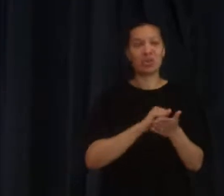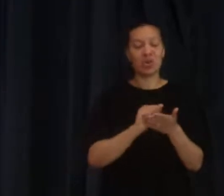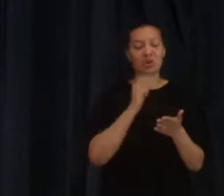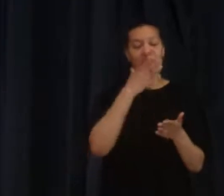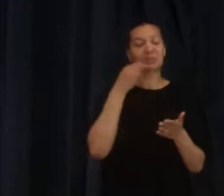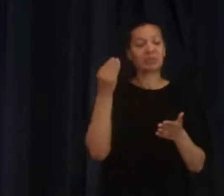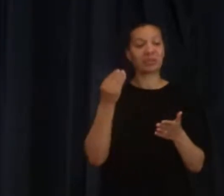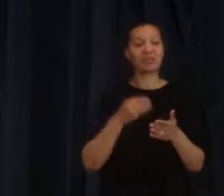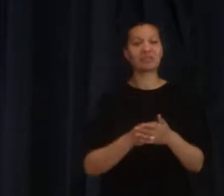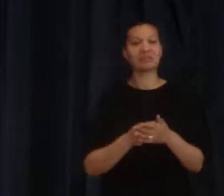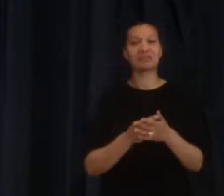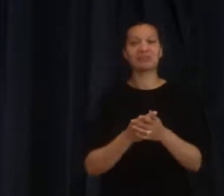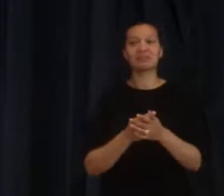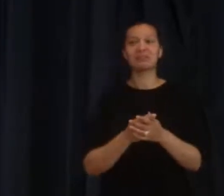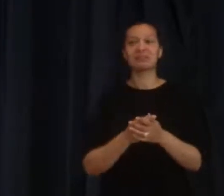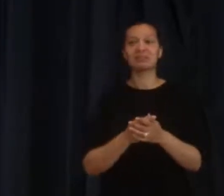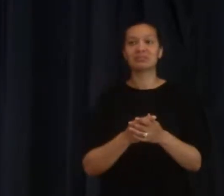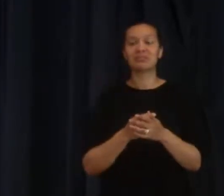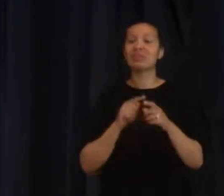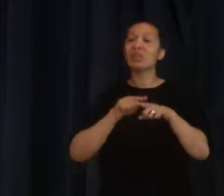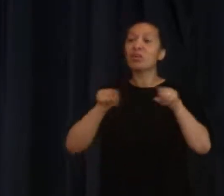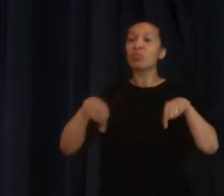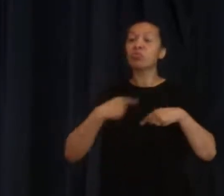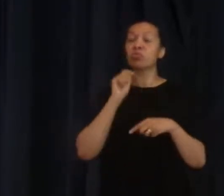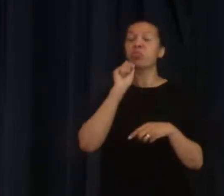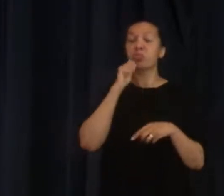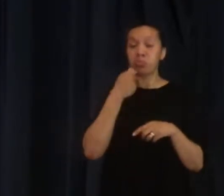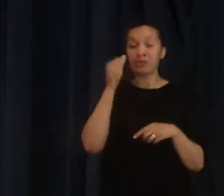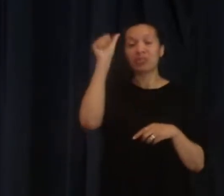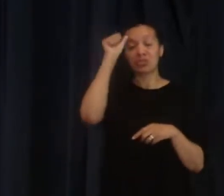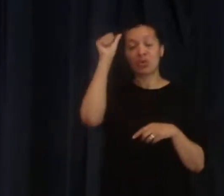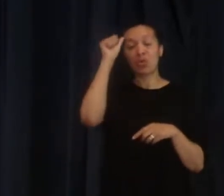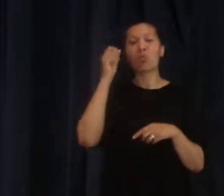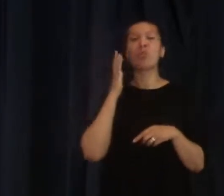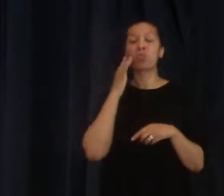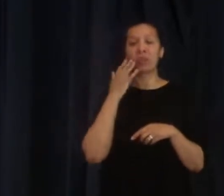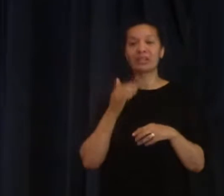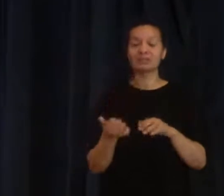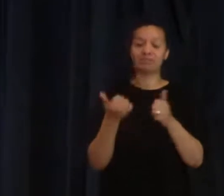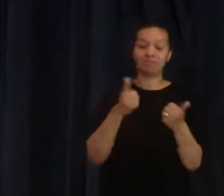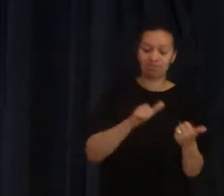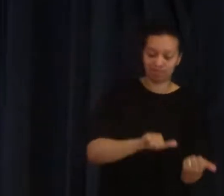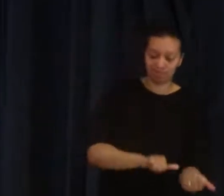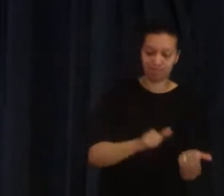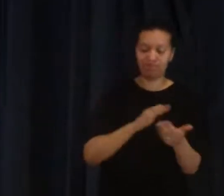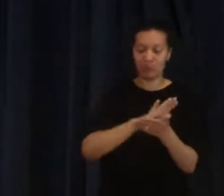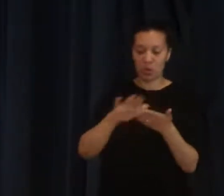That we will know when we have been baptised in the Holy Spirit.